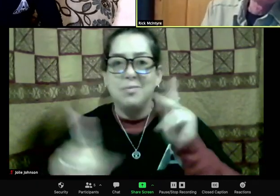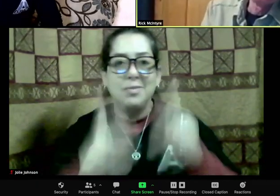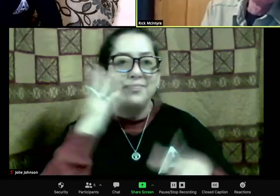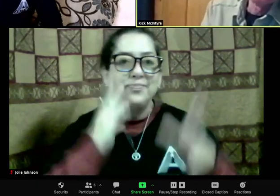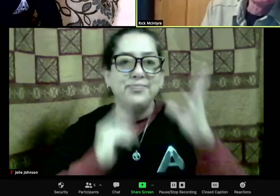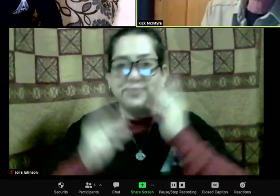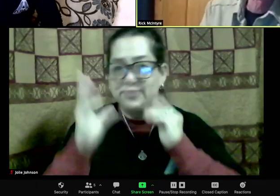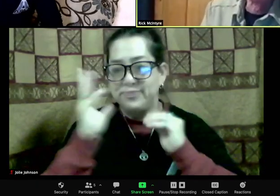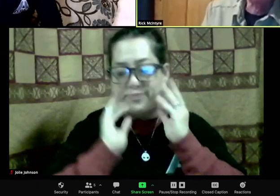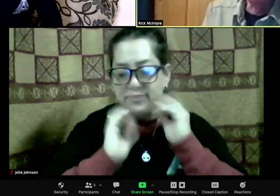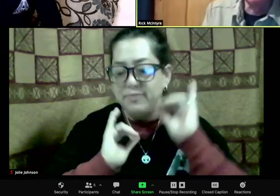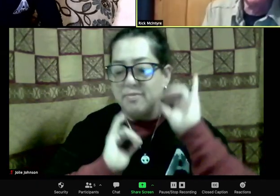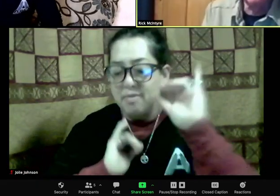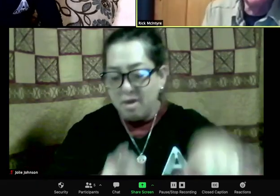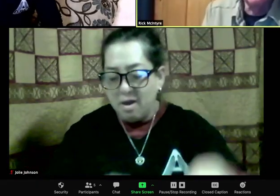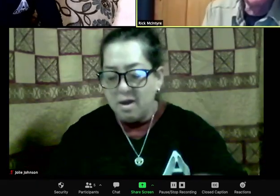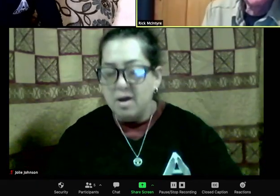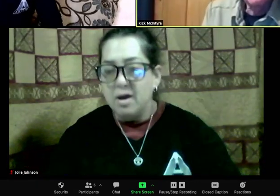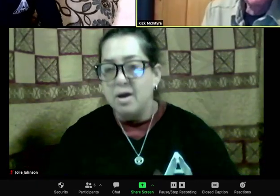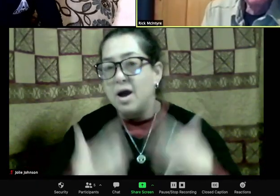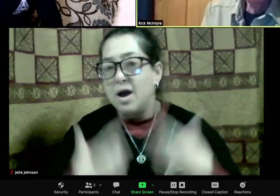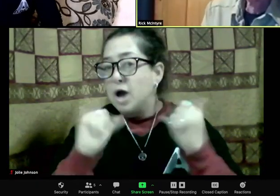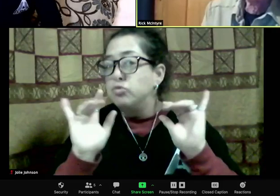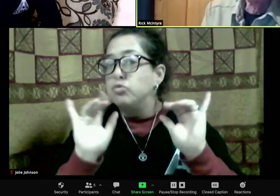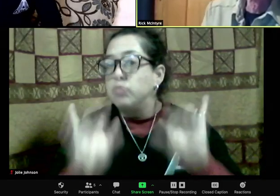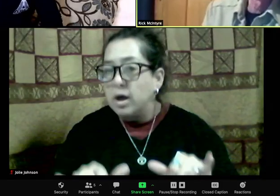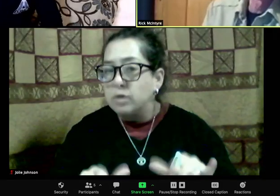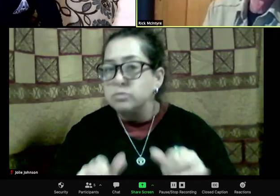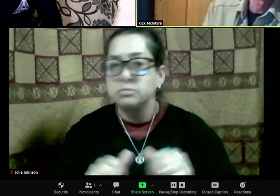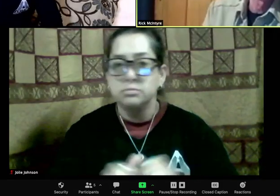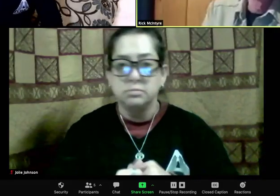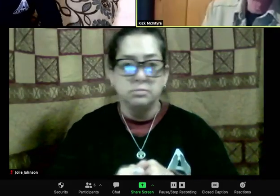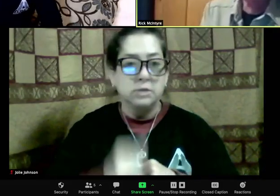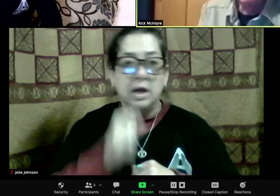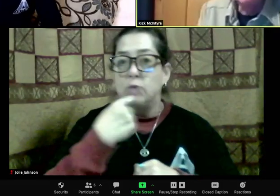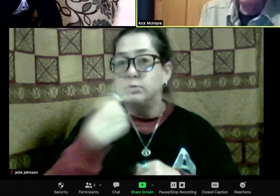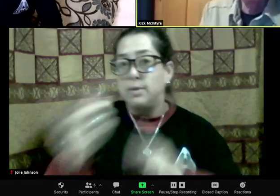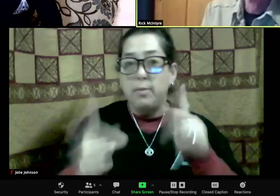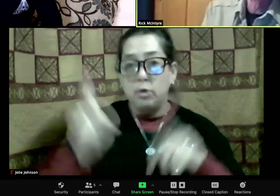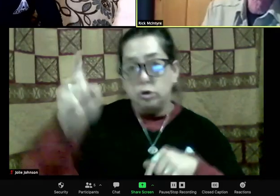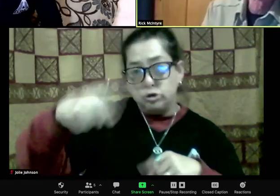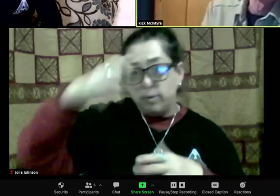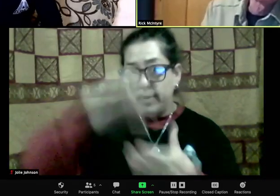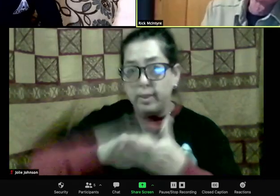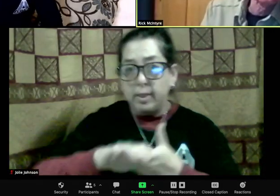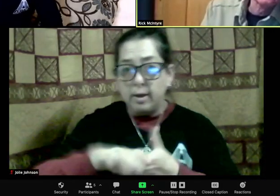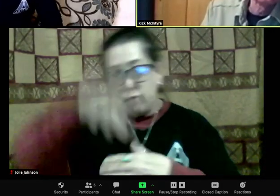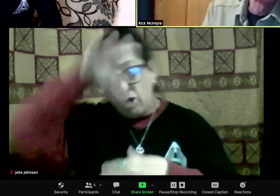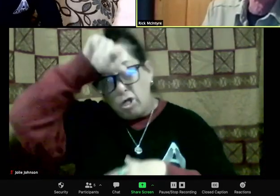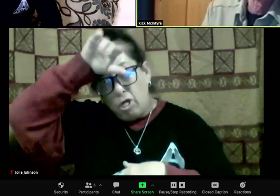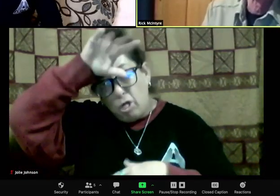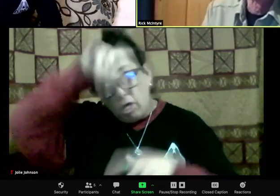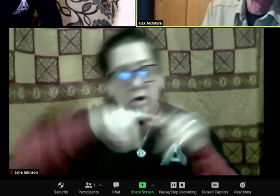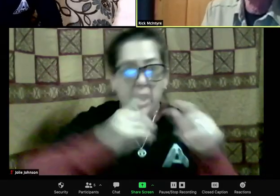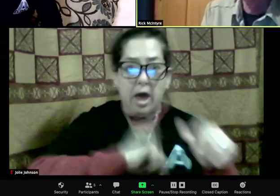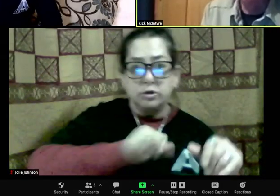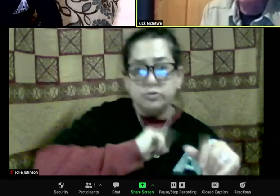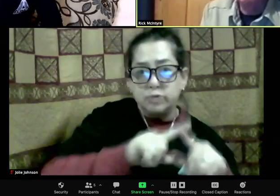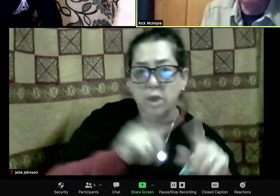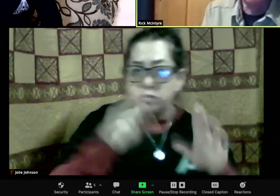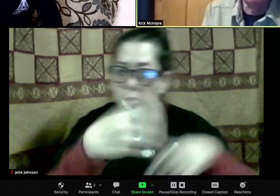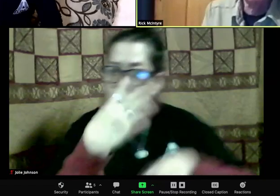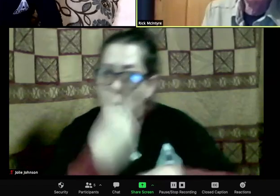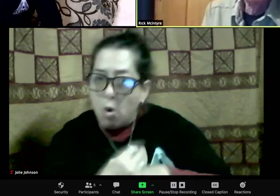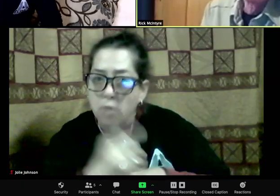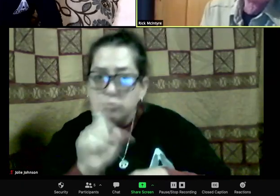person who took it in a very different way. It was a woman. And what